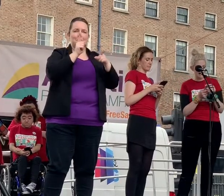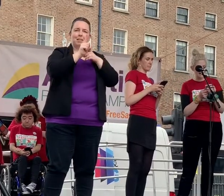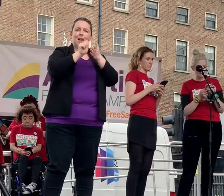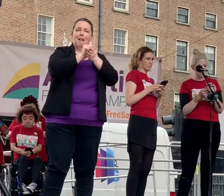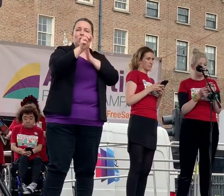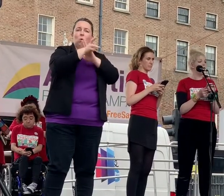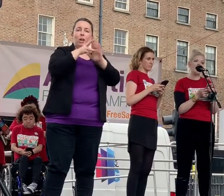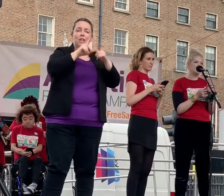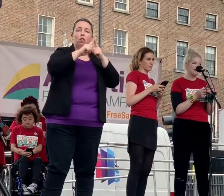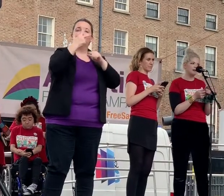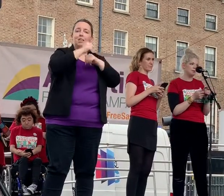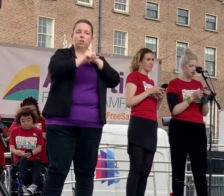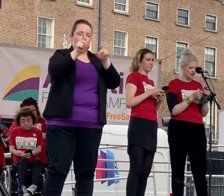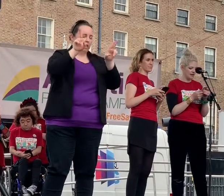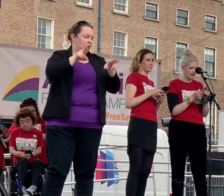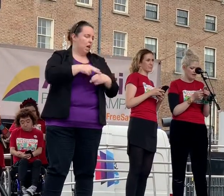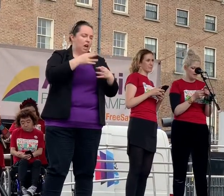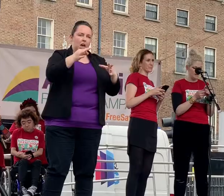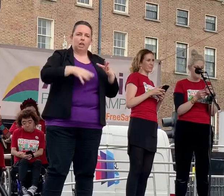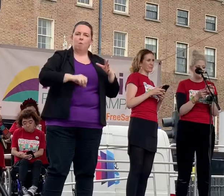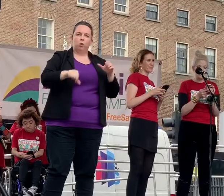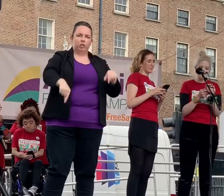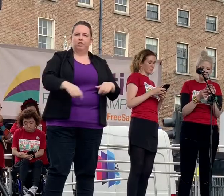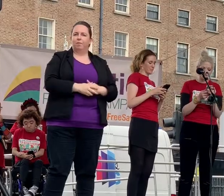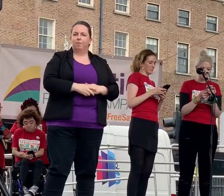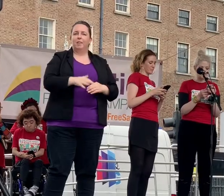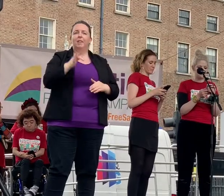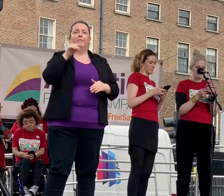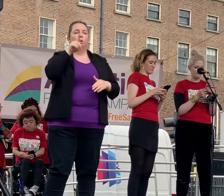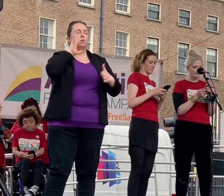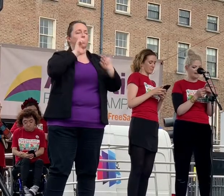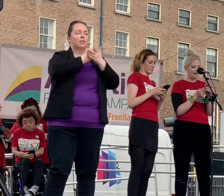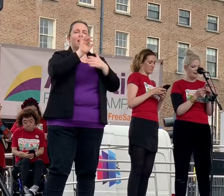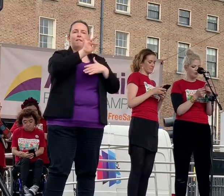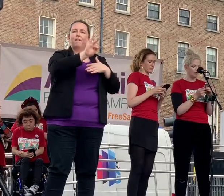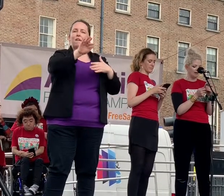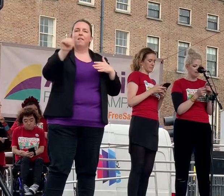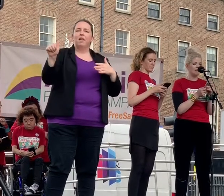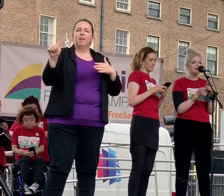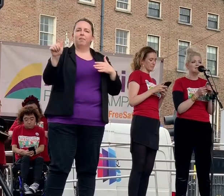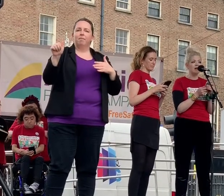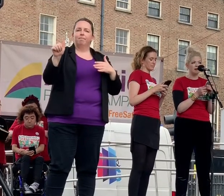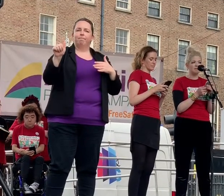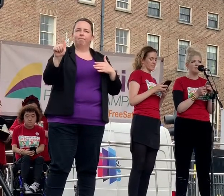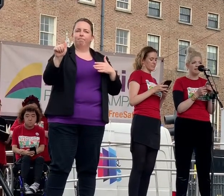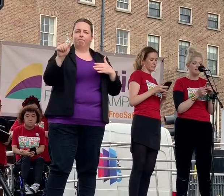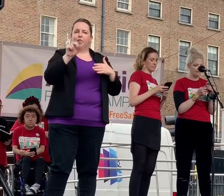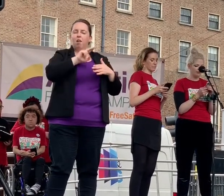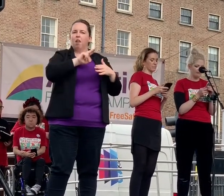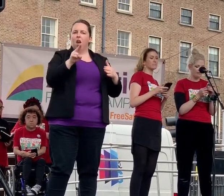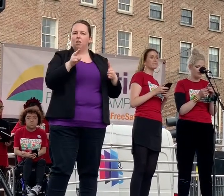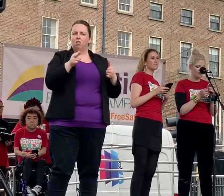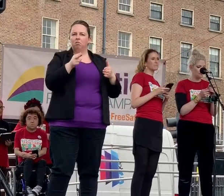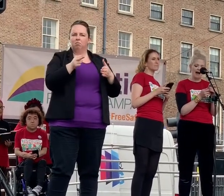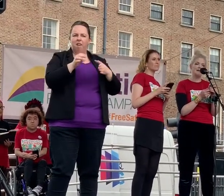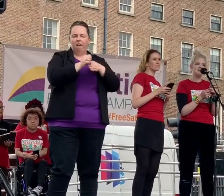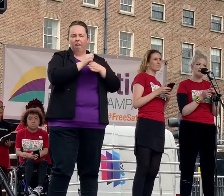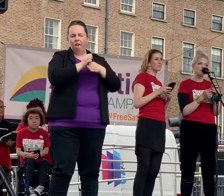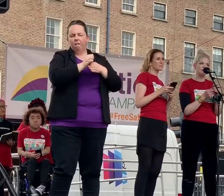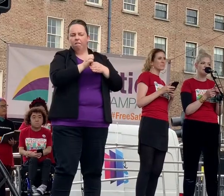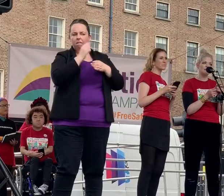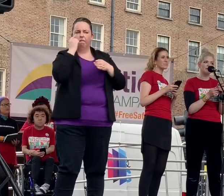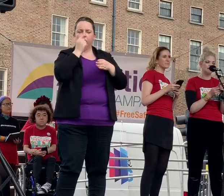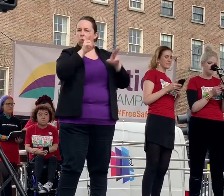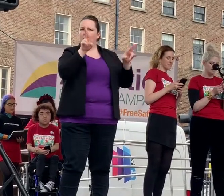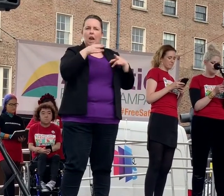and 3 days, you cannot get an abortion here. If your diagnosis of fatal fetal abnormality is not definitive enough, you can't